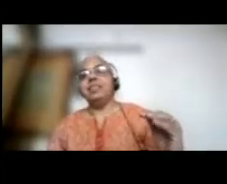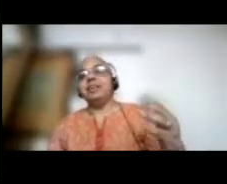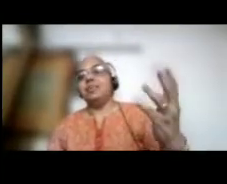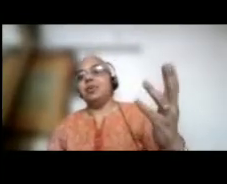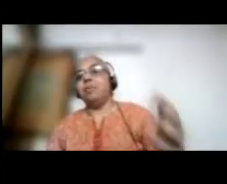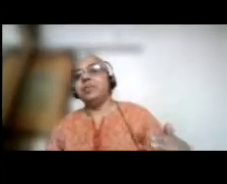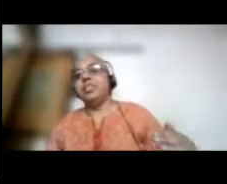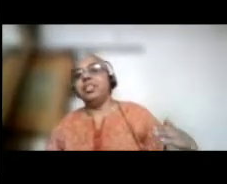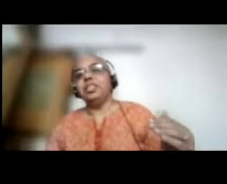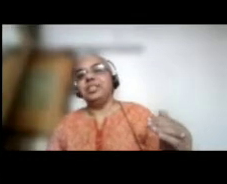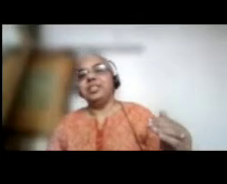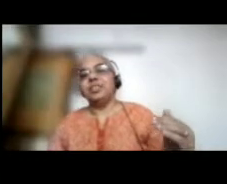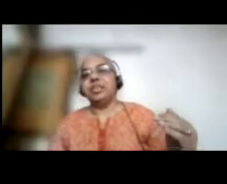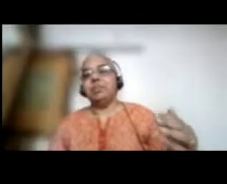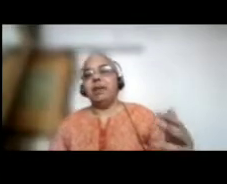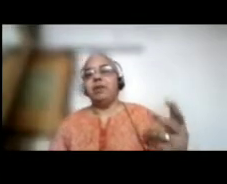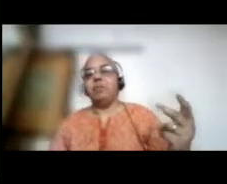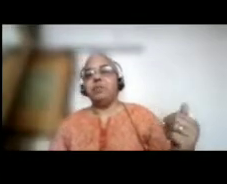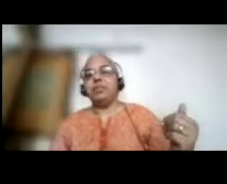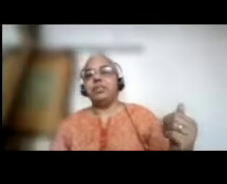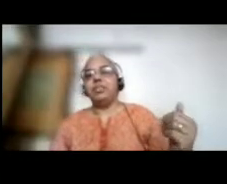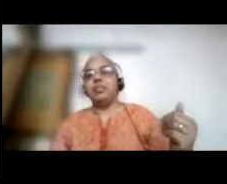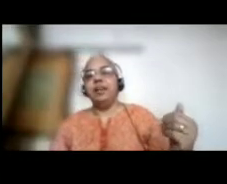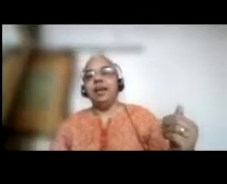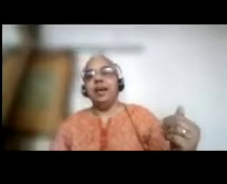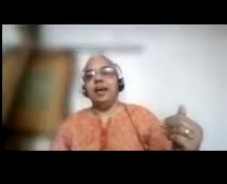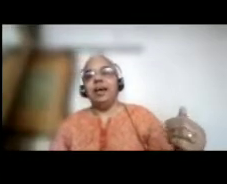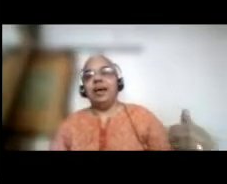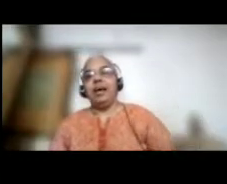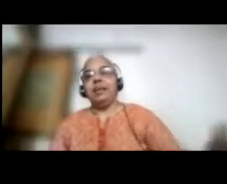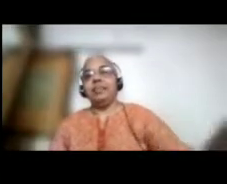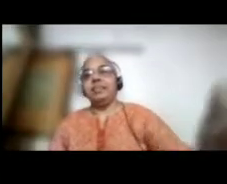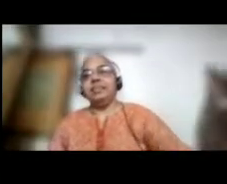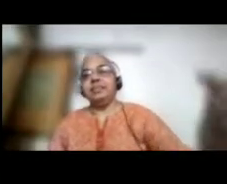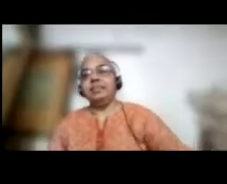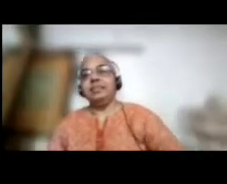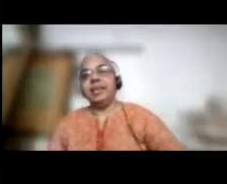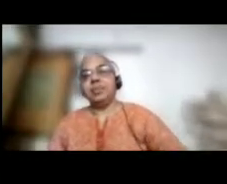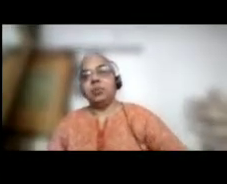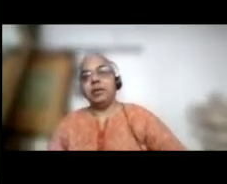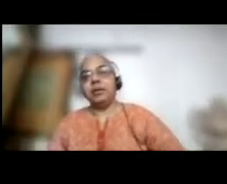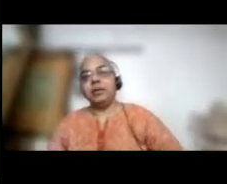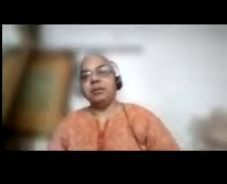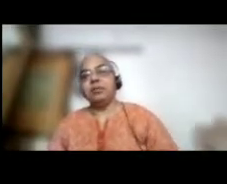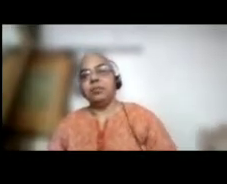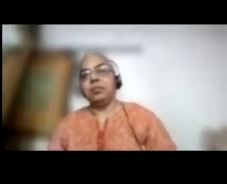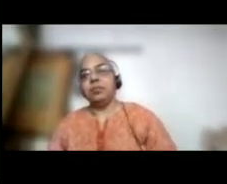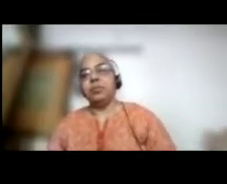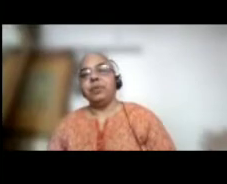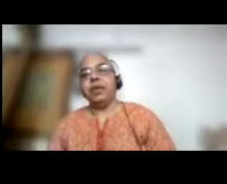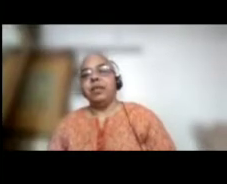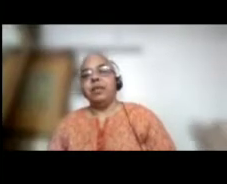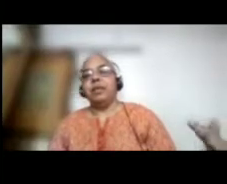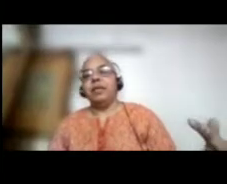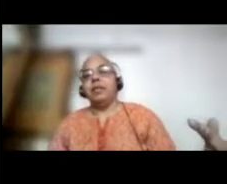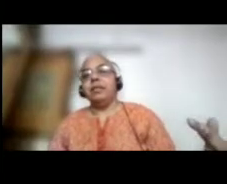These are the competitions, street play competition. And next one also.